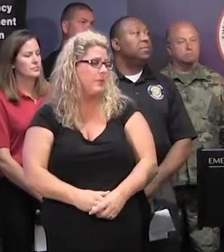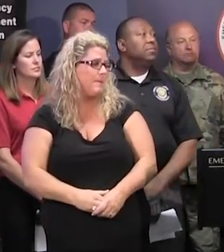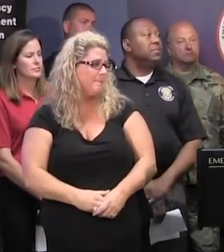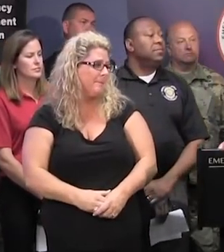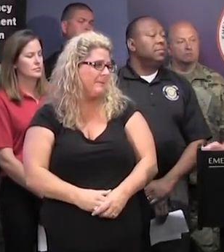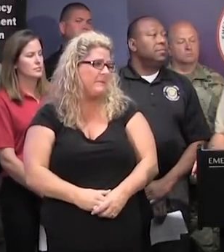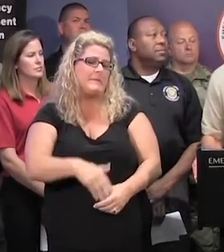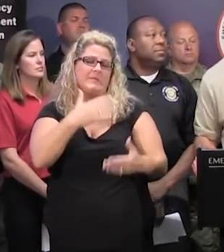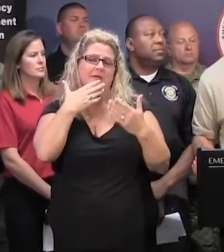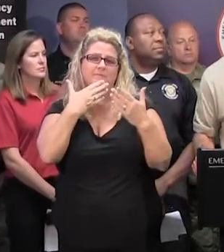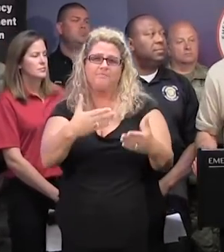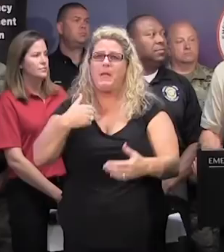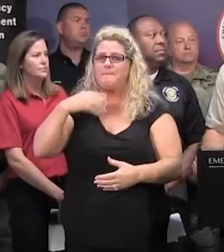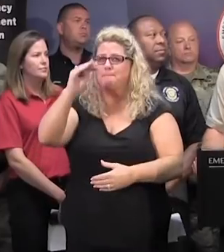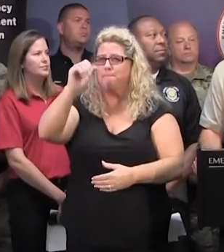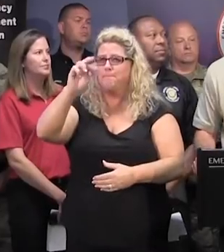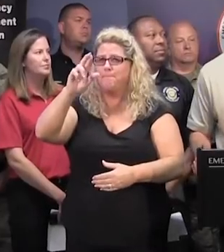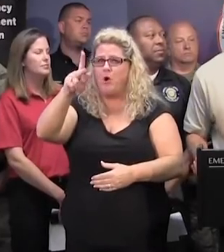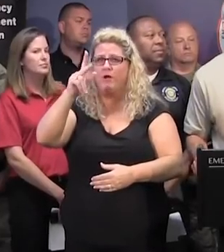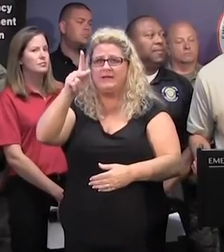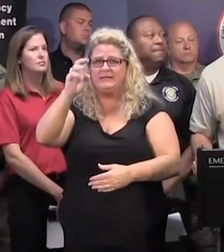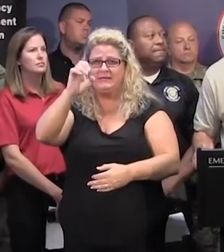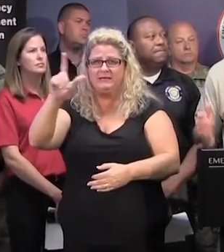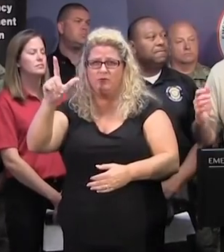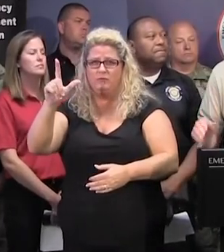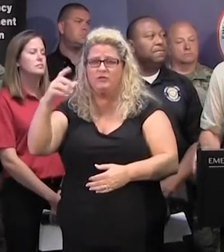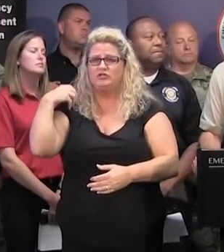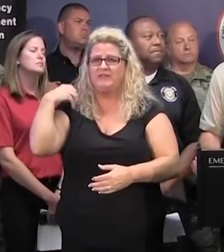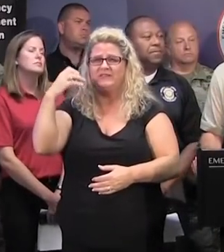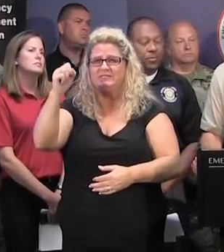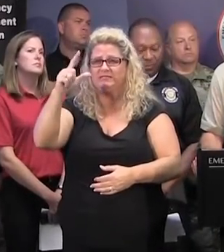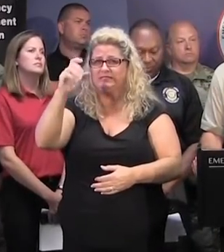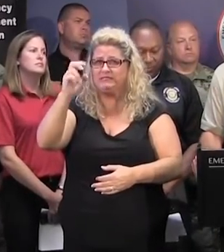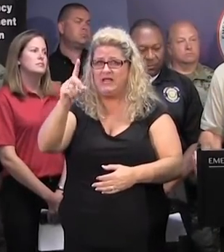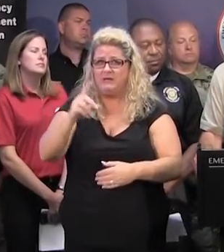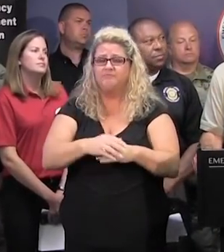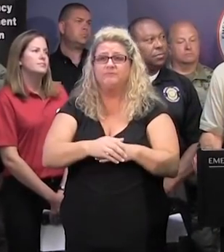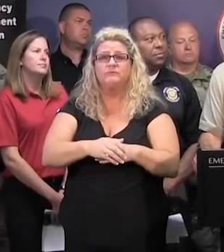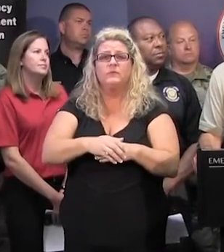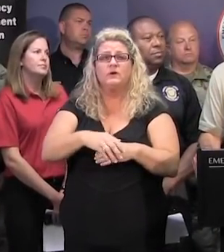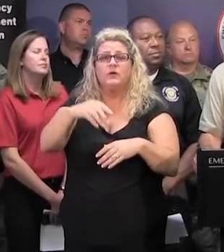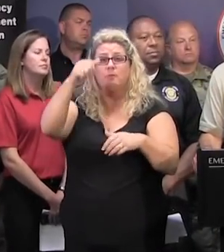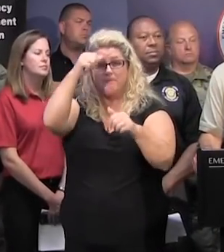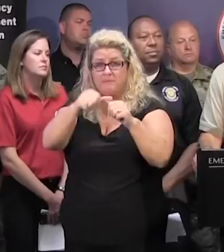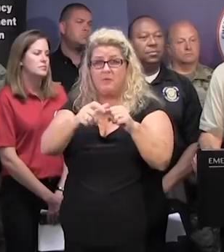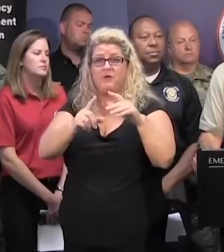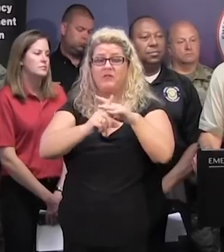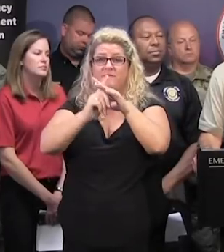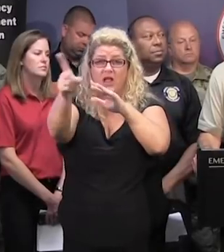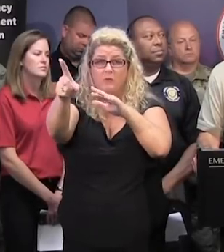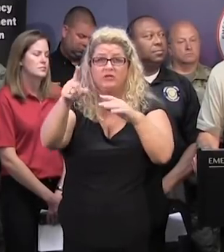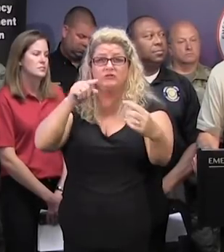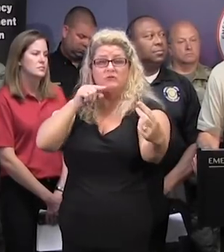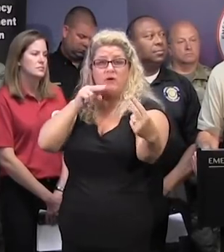Thank you. Thank you, Governor. Mark Keel, SLED Chief. I just want to say, as you've heard, the evacuations and lane reversals are coming to